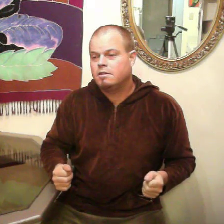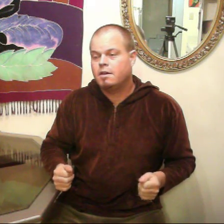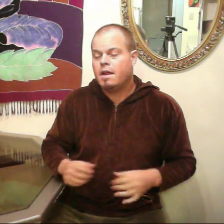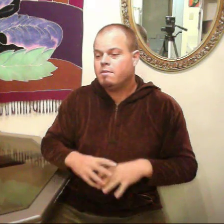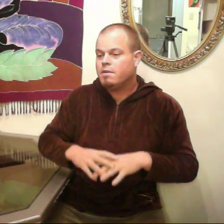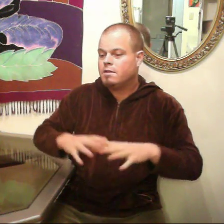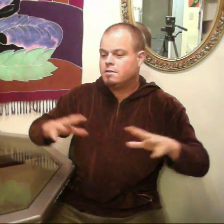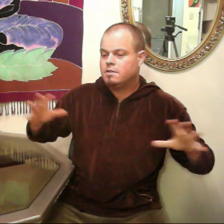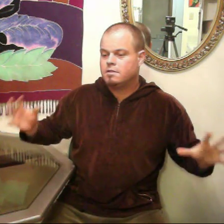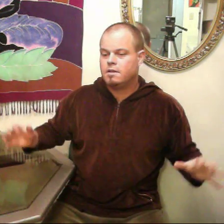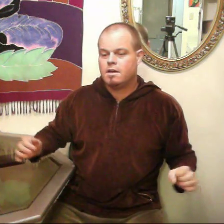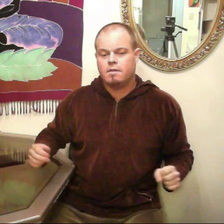clear, and everything is just, uh,